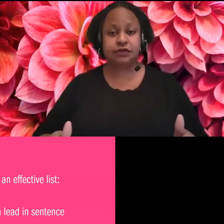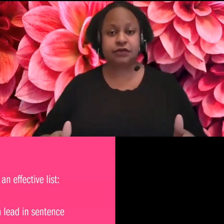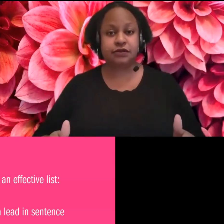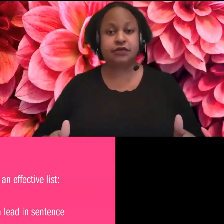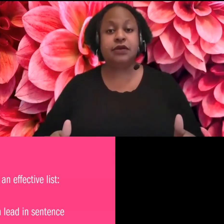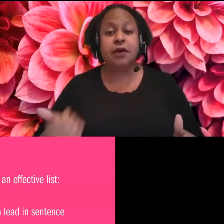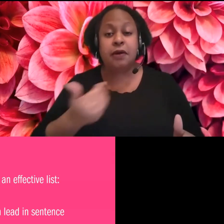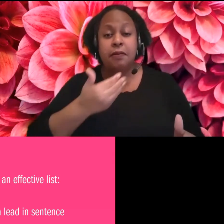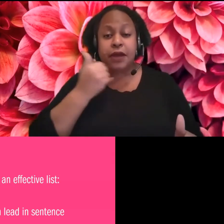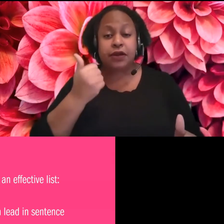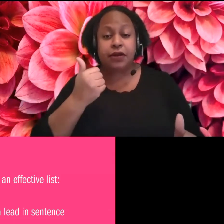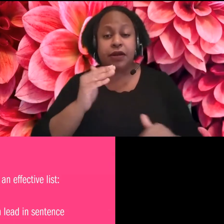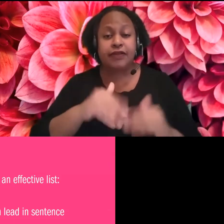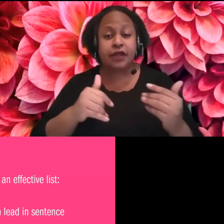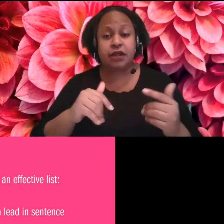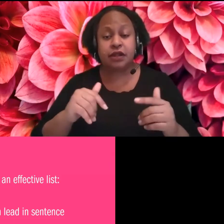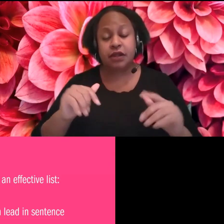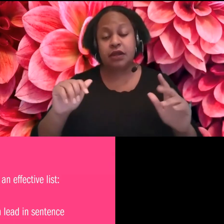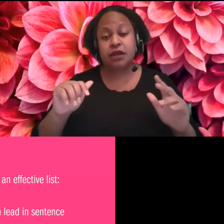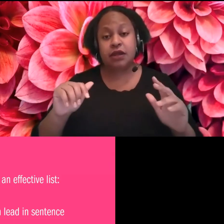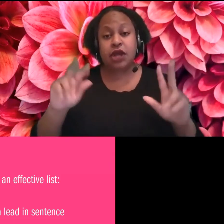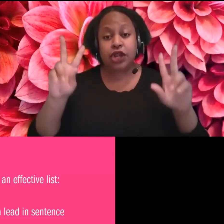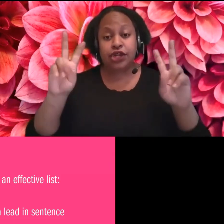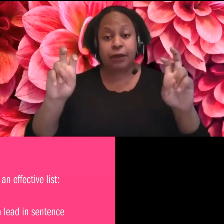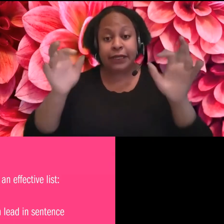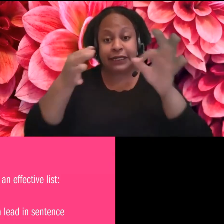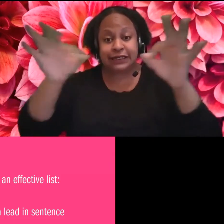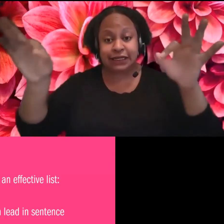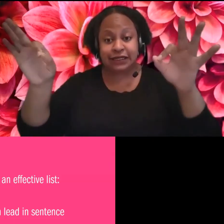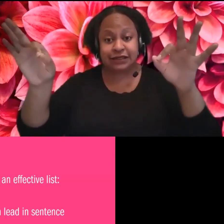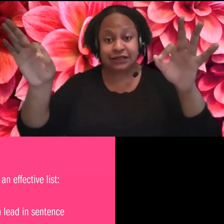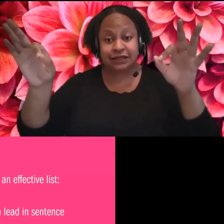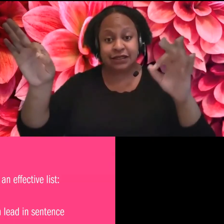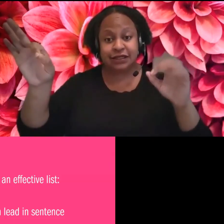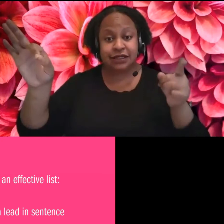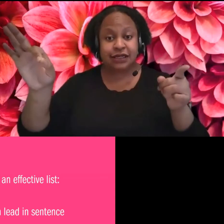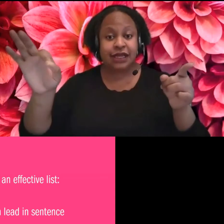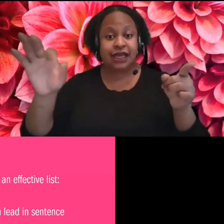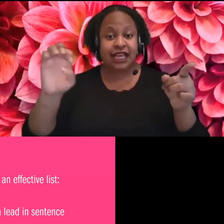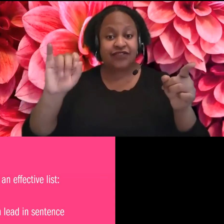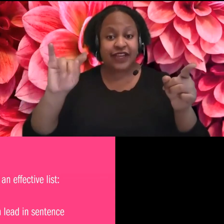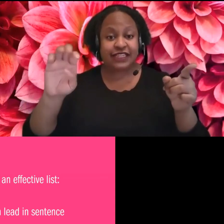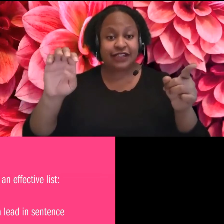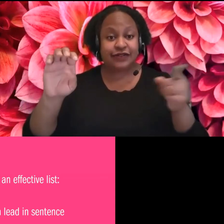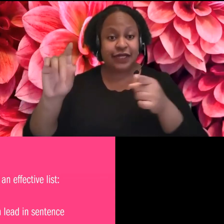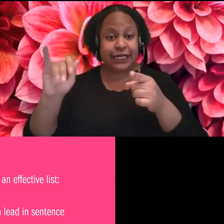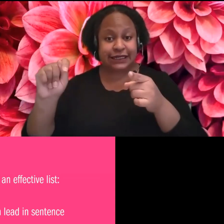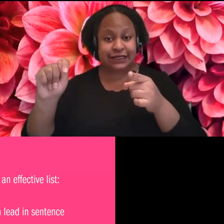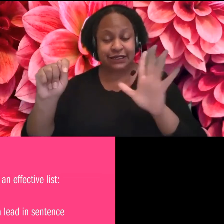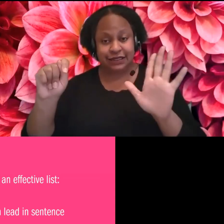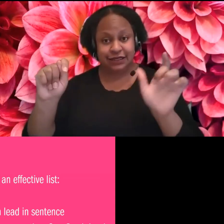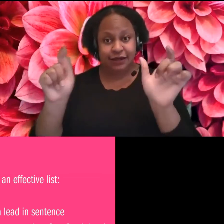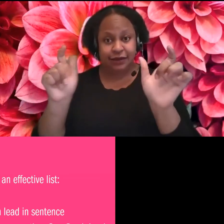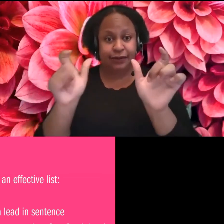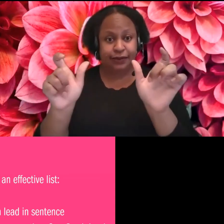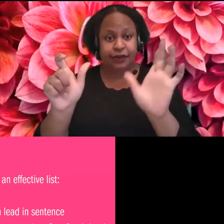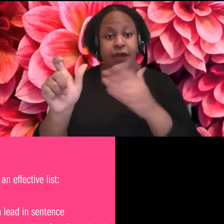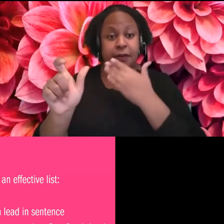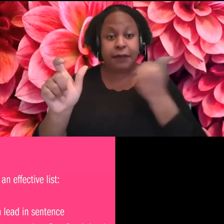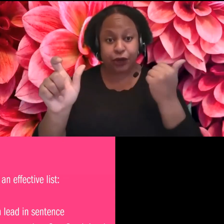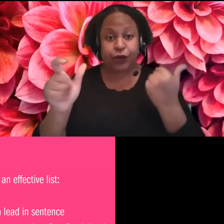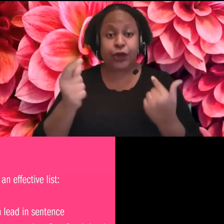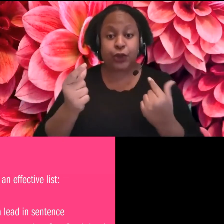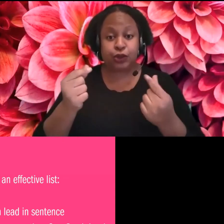heading kind of sentence, it would just say effective lists instead to create an effective list, use a lead-in sentence,